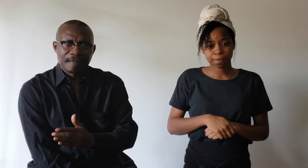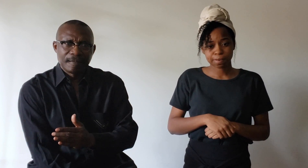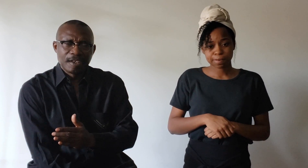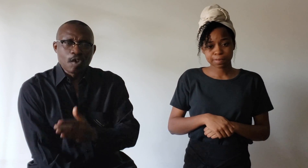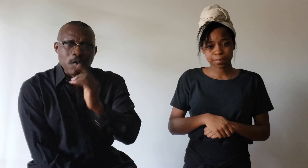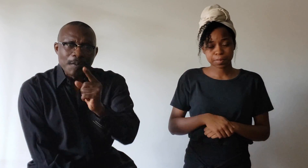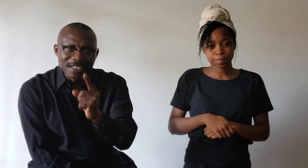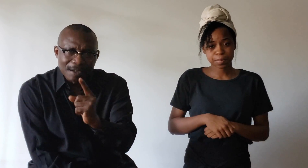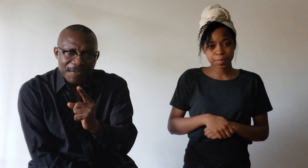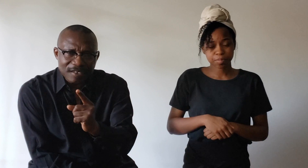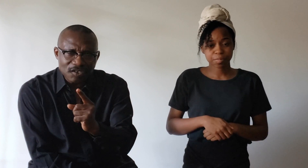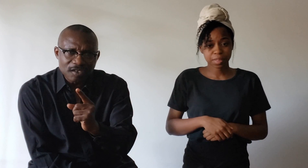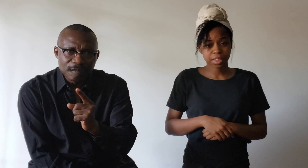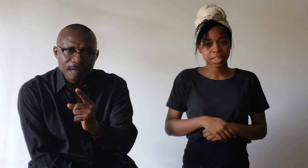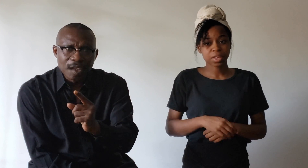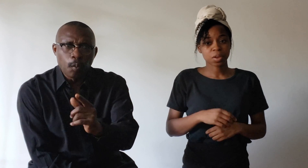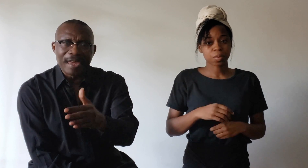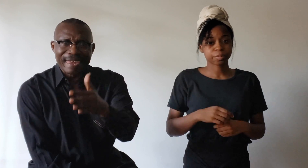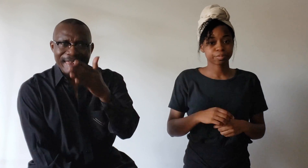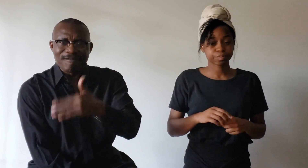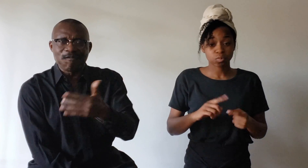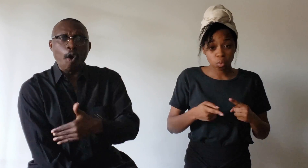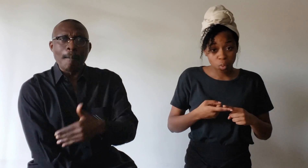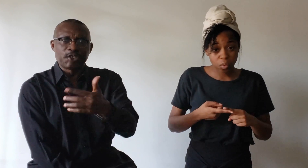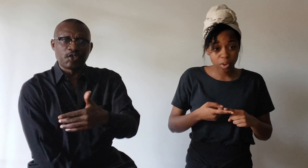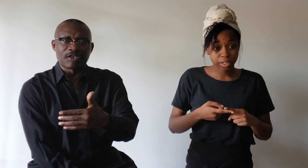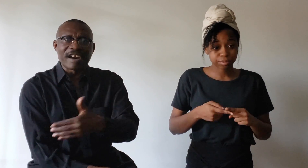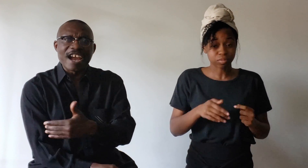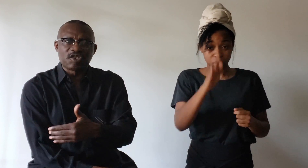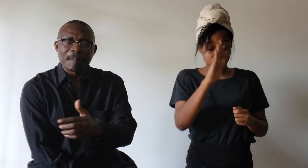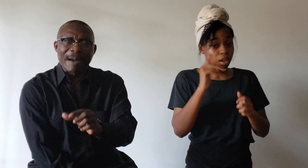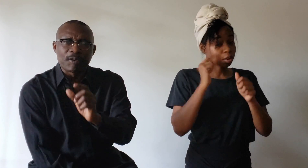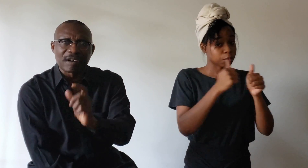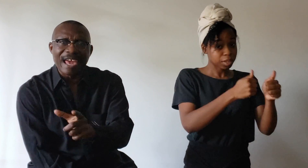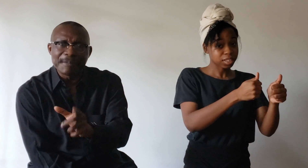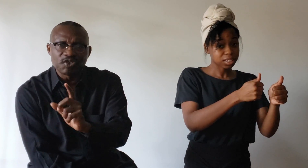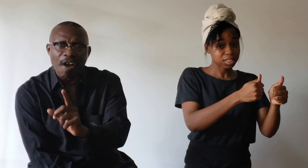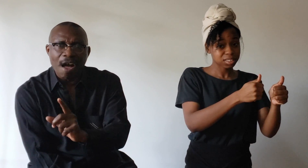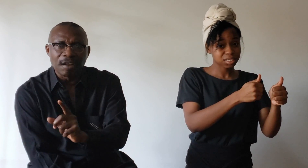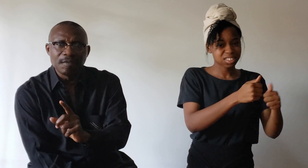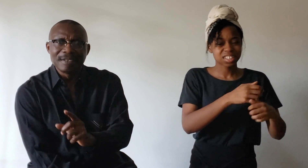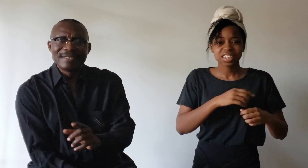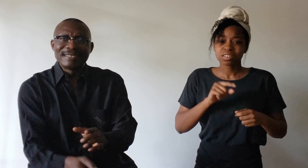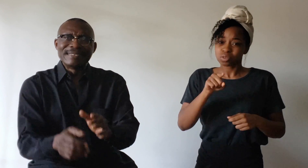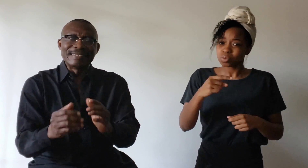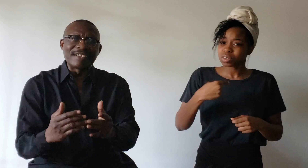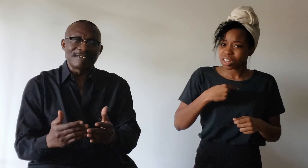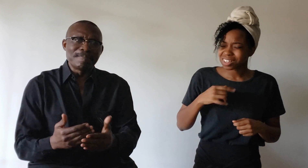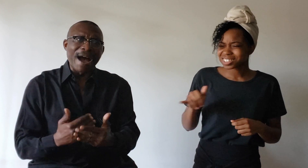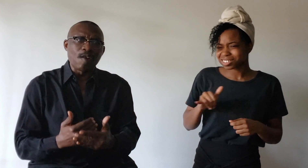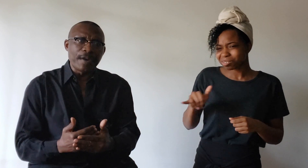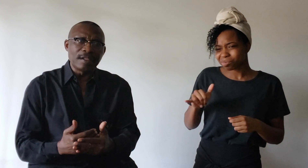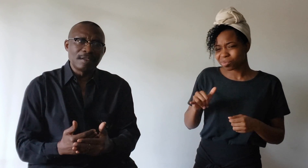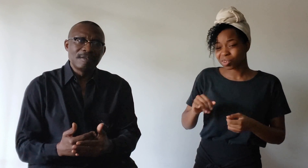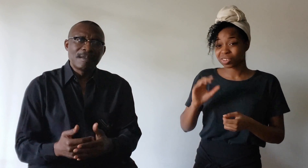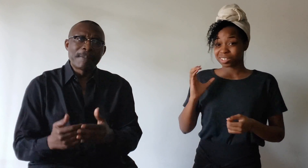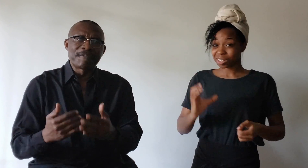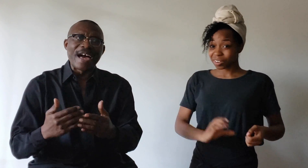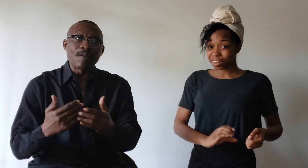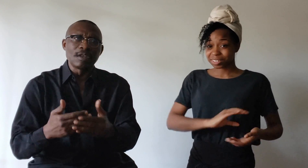Why we do this, we conform to Christ by proclaiming to all, not my will, but thy will